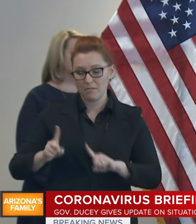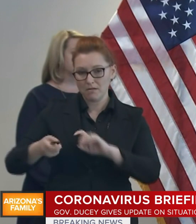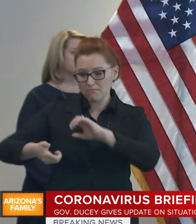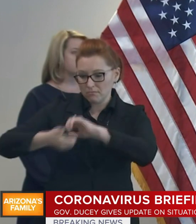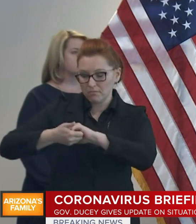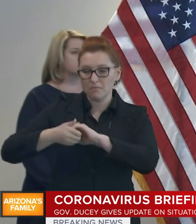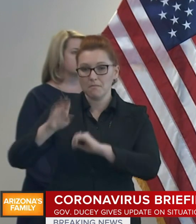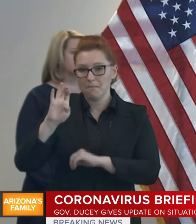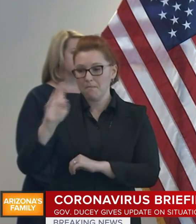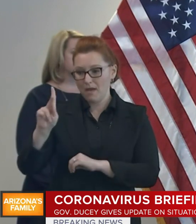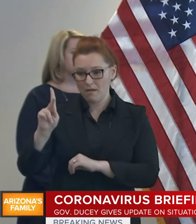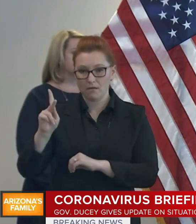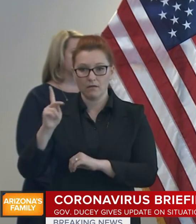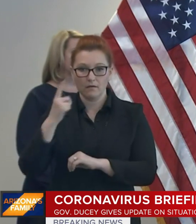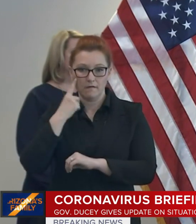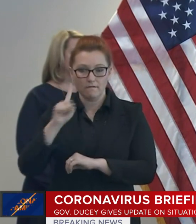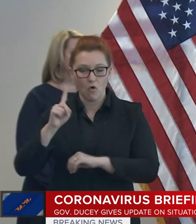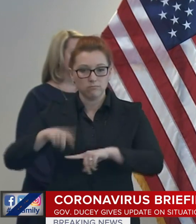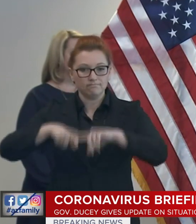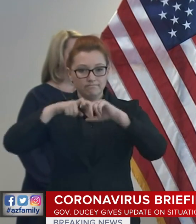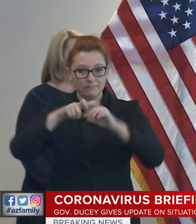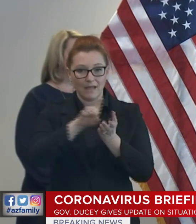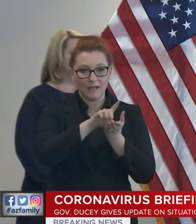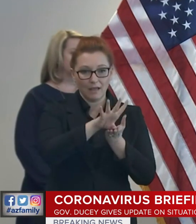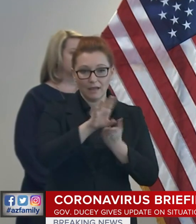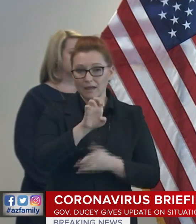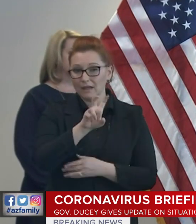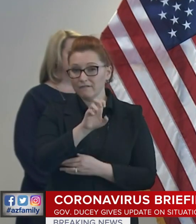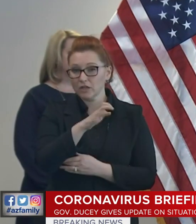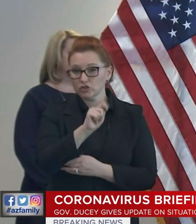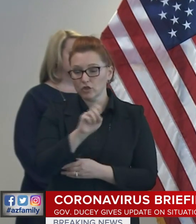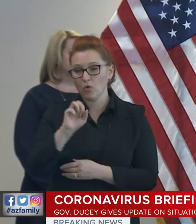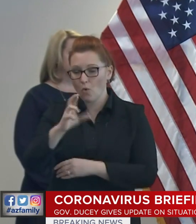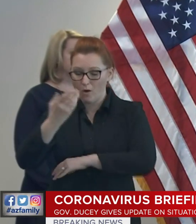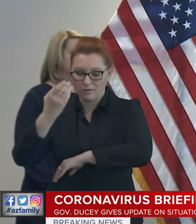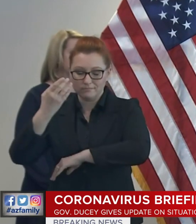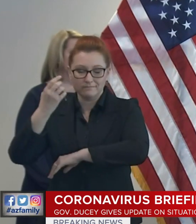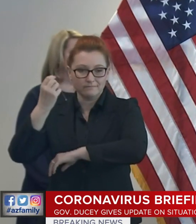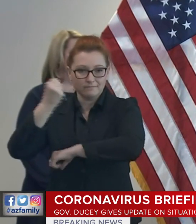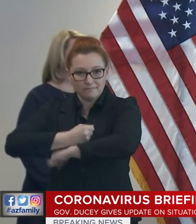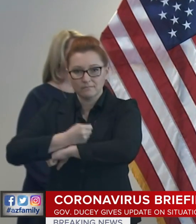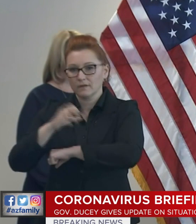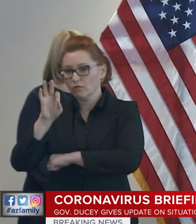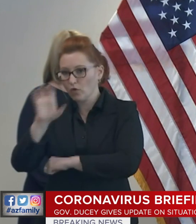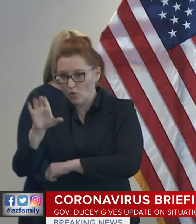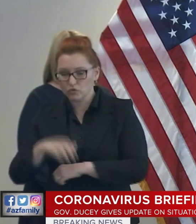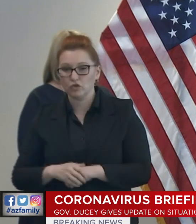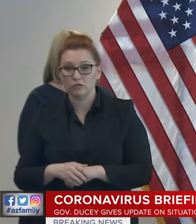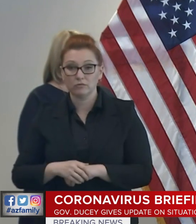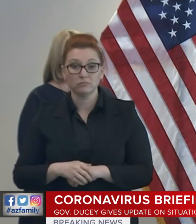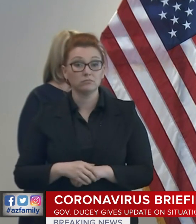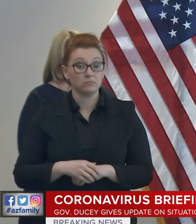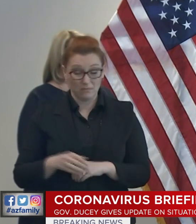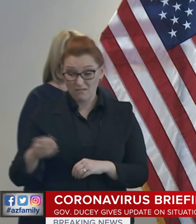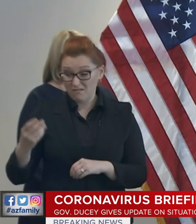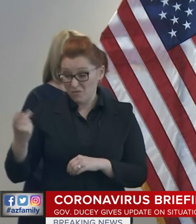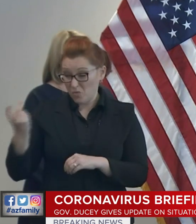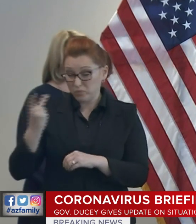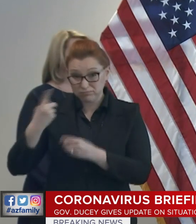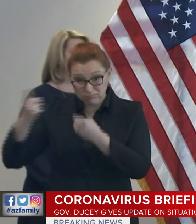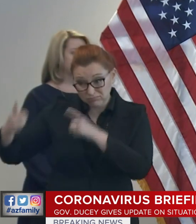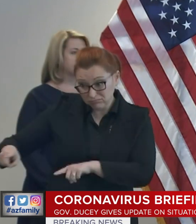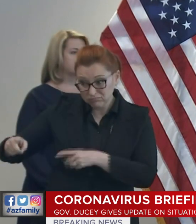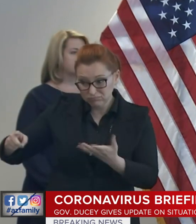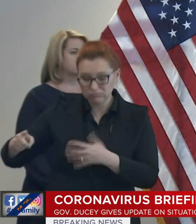eviction and foreclosure. Under the agreement, banks are suspending evictions and foreclosures for at least